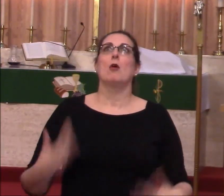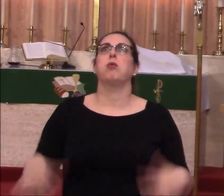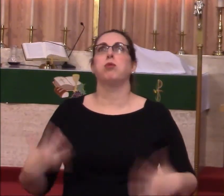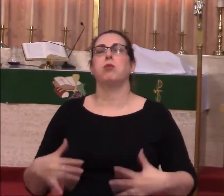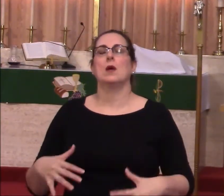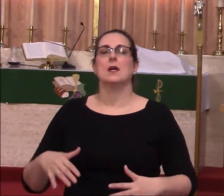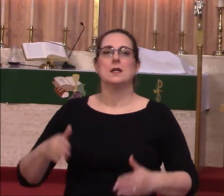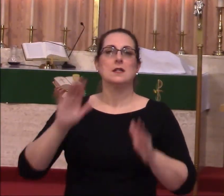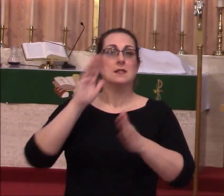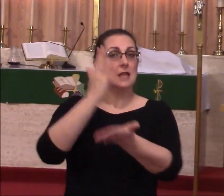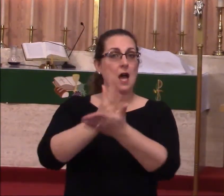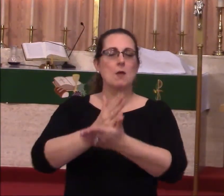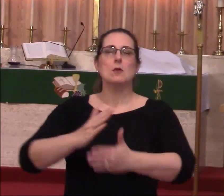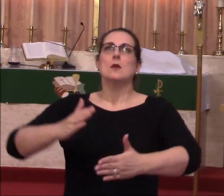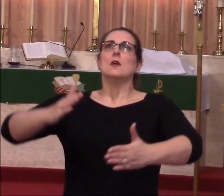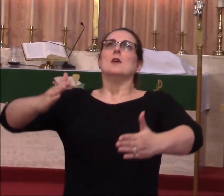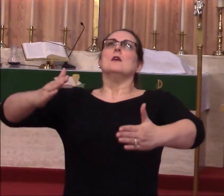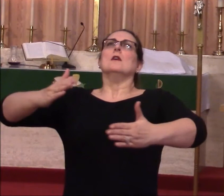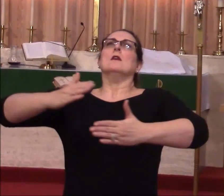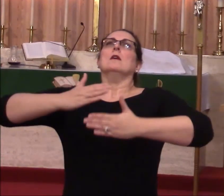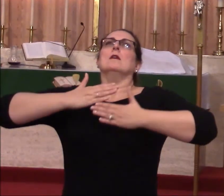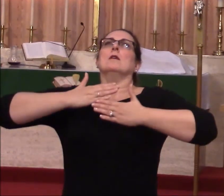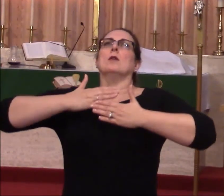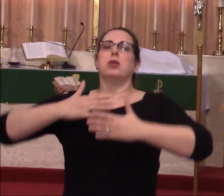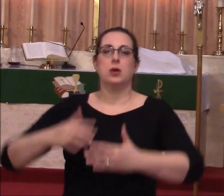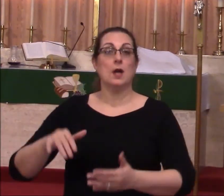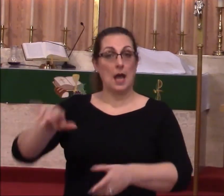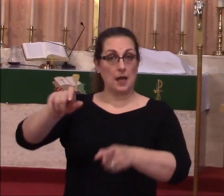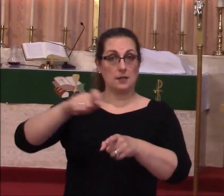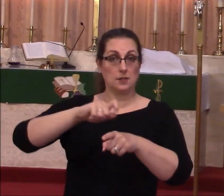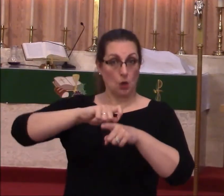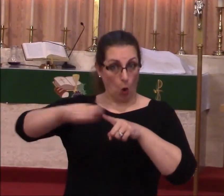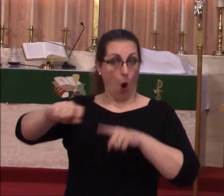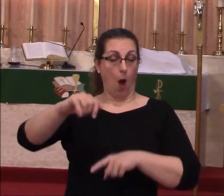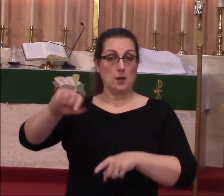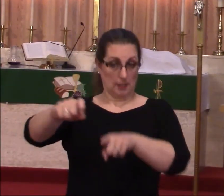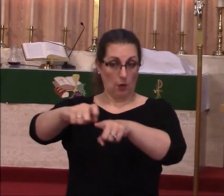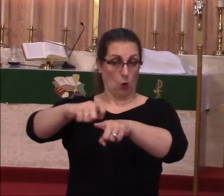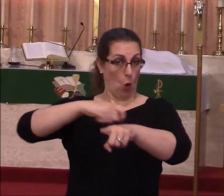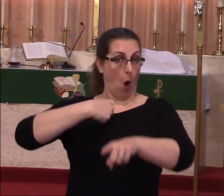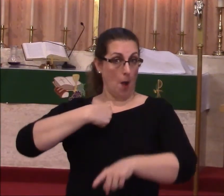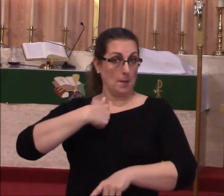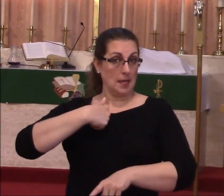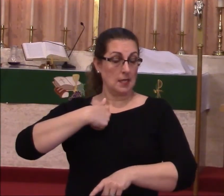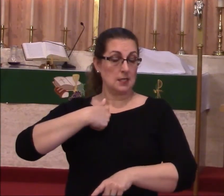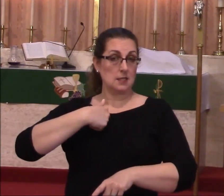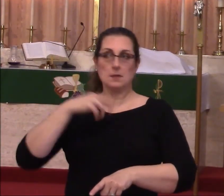take a deep breath and either call me or don't call Pastor Dan, he's away on bacon.